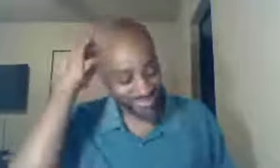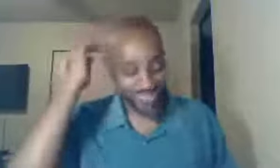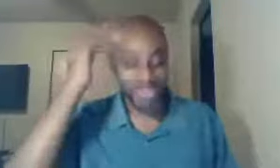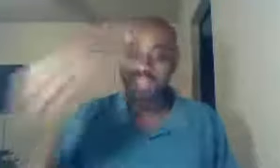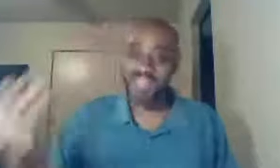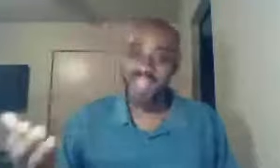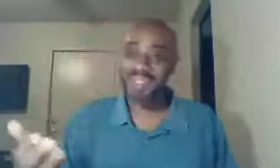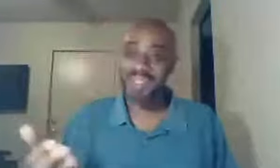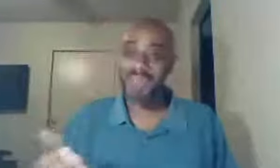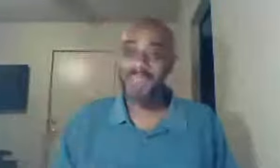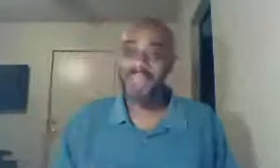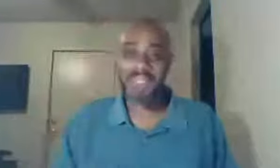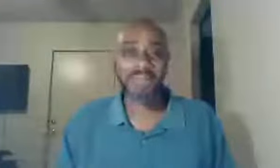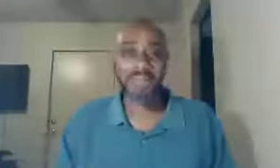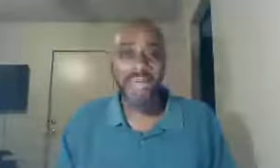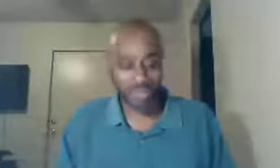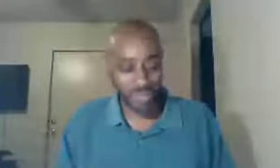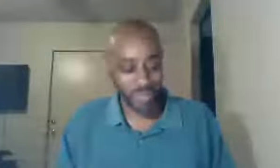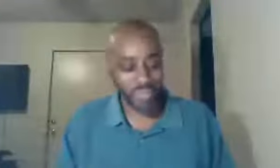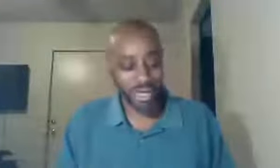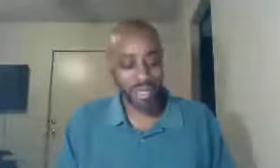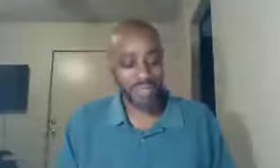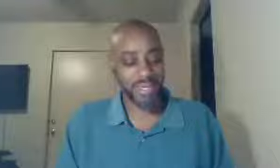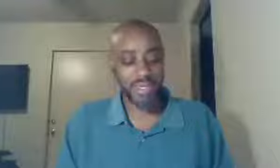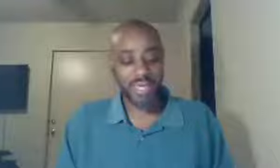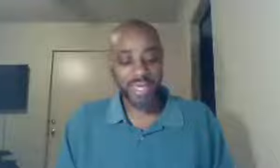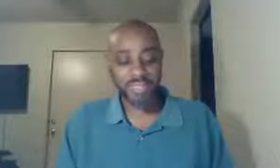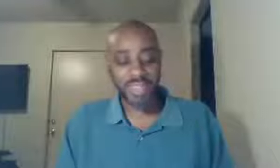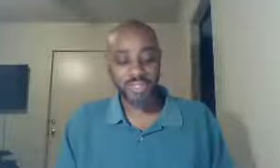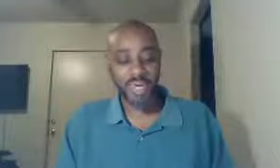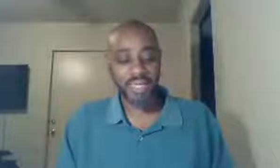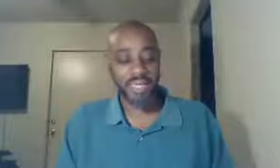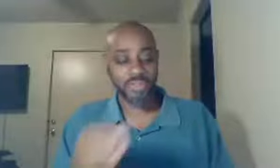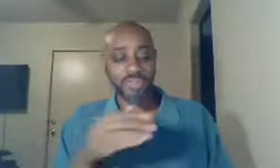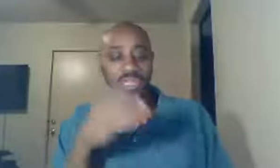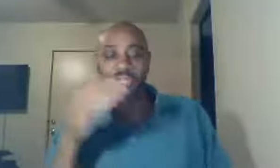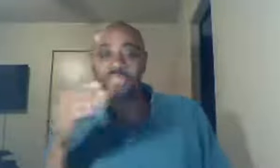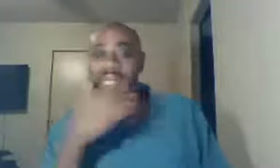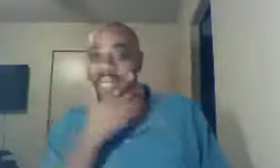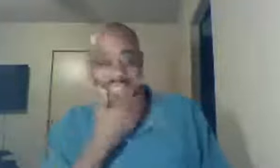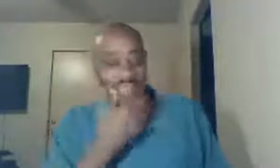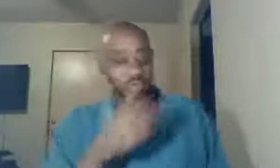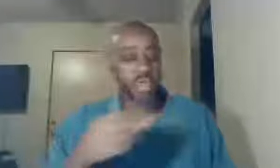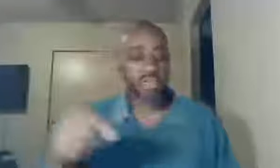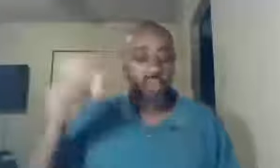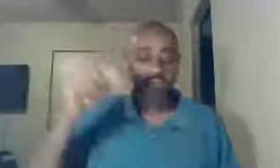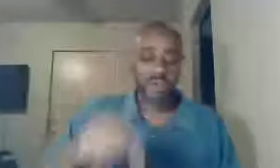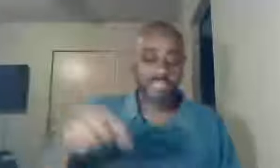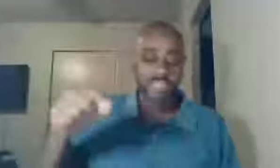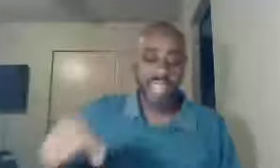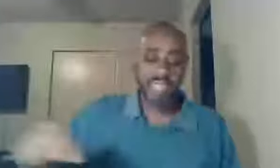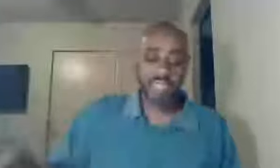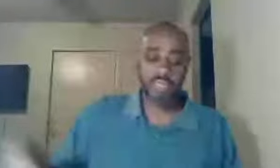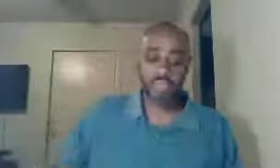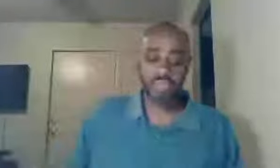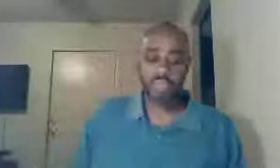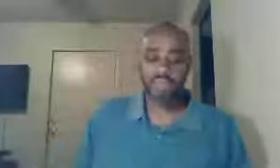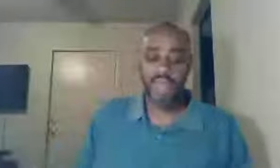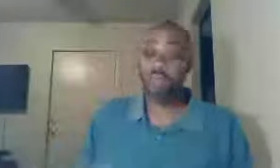you understand, you understand the magnitude, of what we're talking about here, let's go ahead, and get into, let's go to that next level, so in verses 18 through 25, we